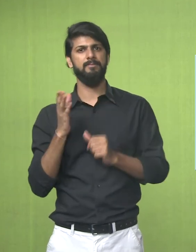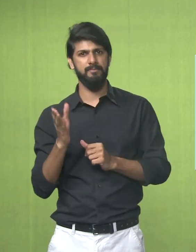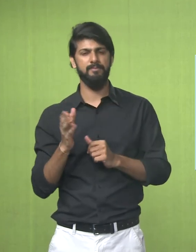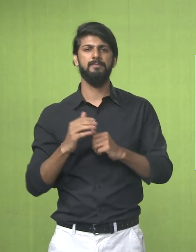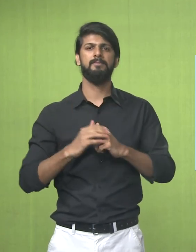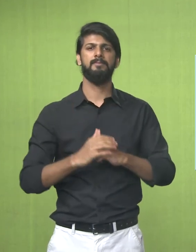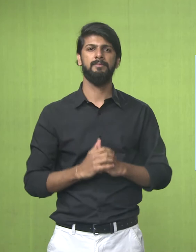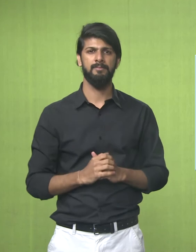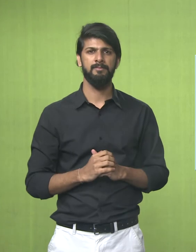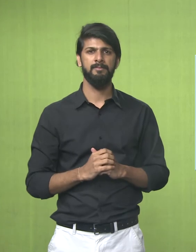Harappan And